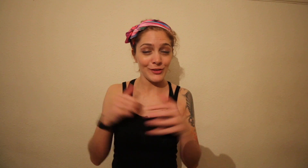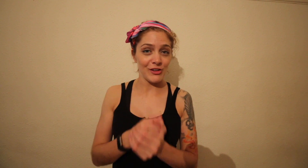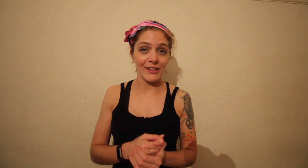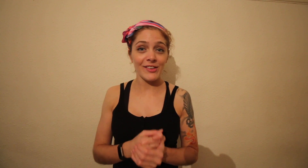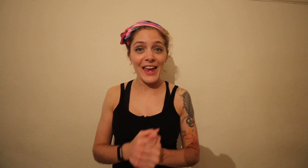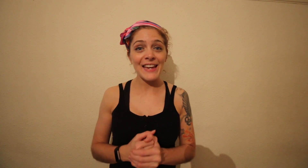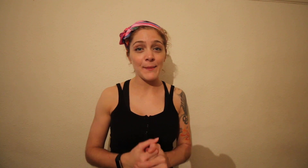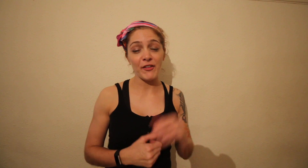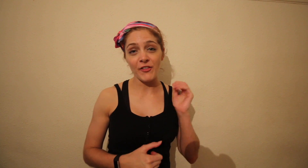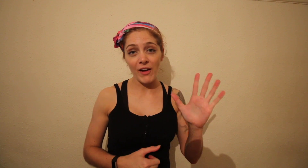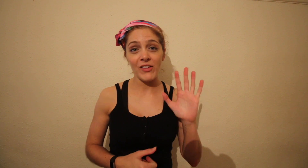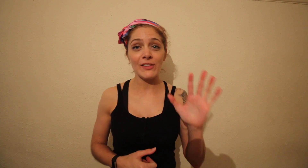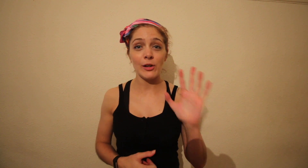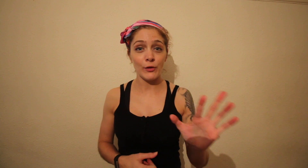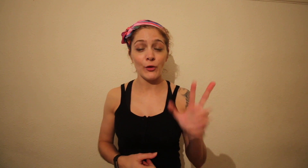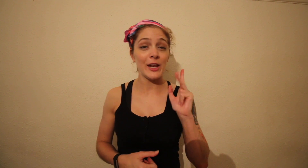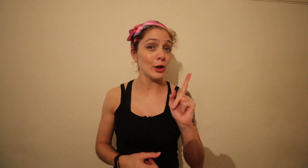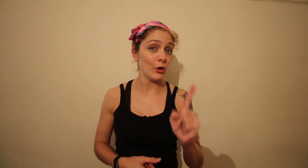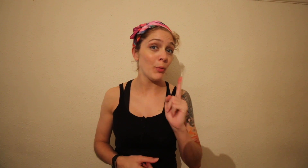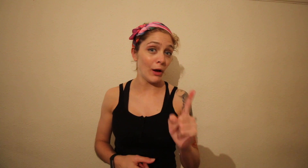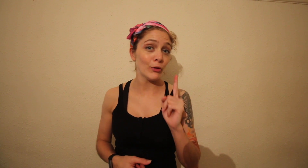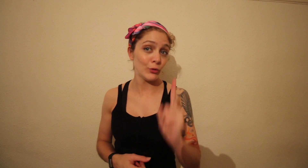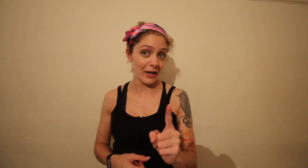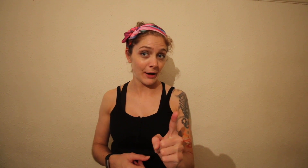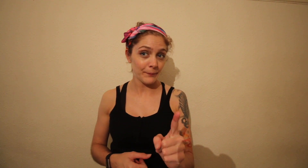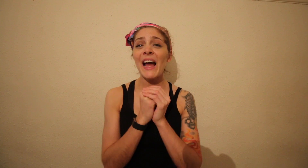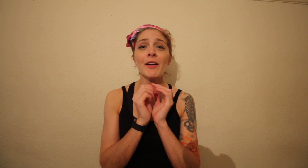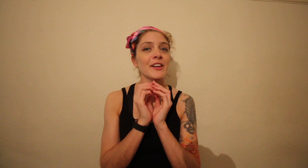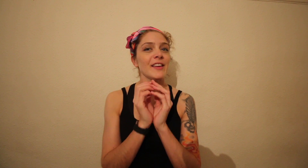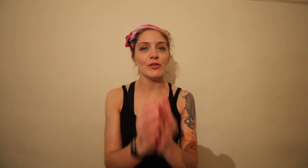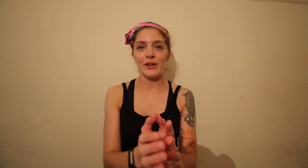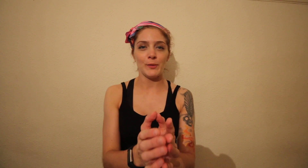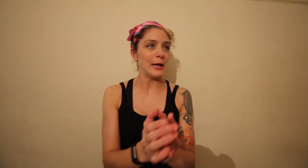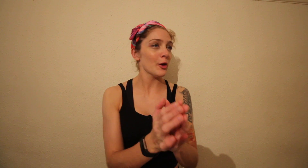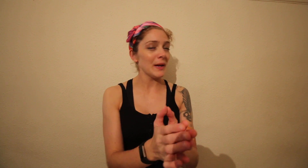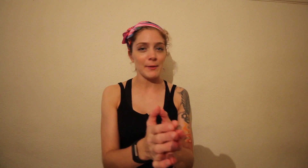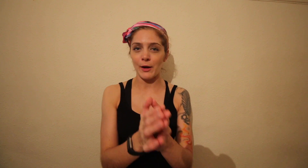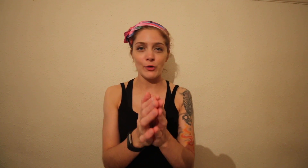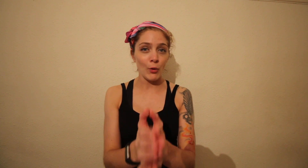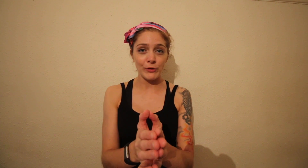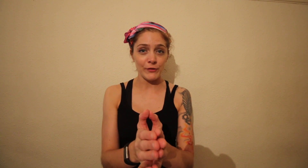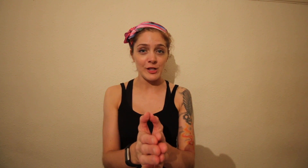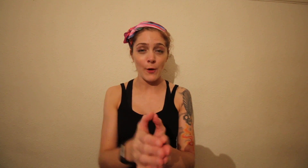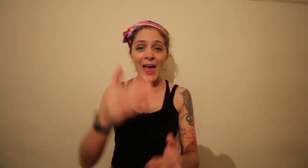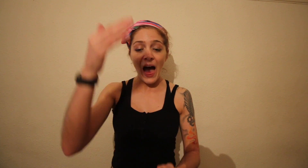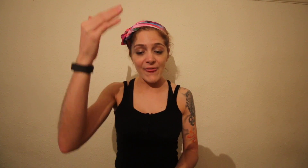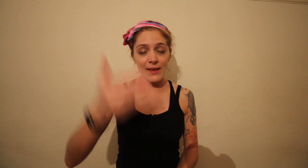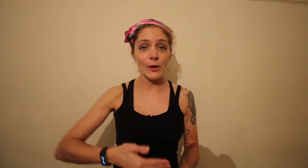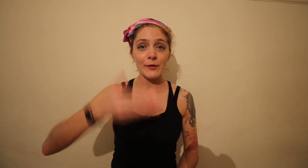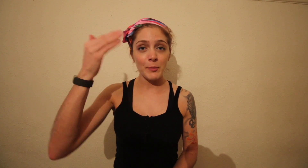suggests, today is about five things to look for in a good personal trainer. Now I'm going to say straight away, a lot of people are going to watch this video and there's going to